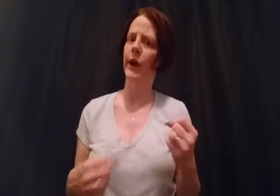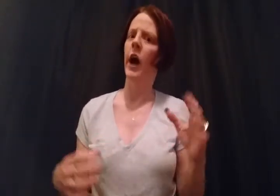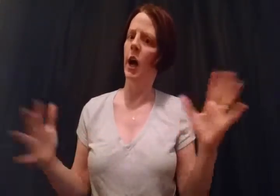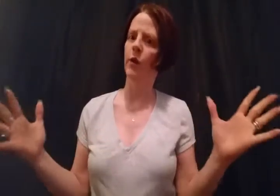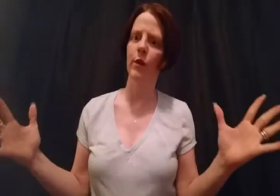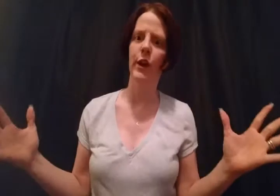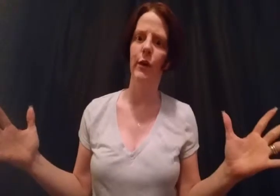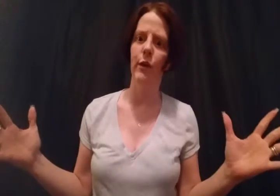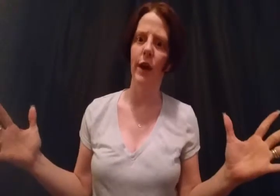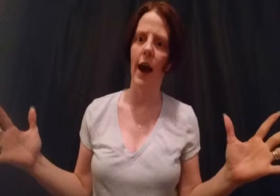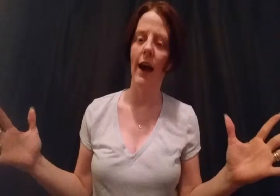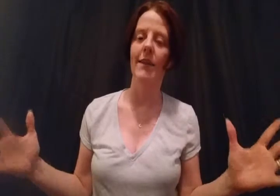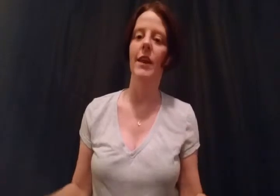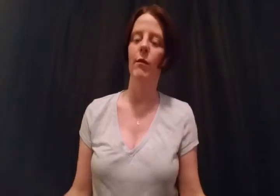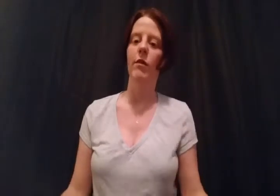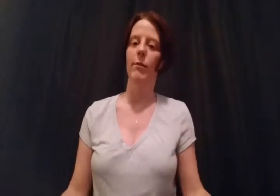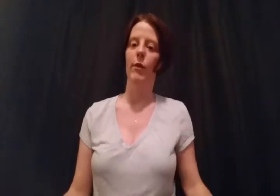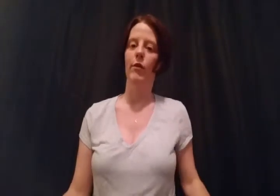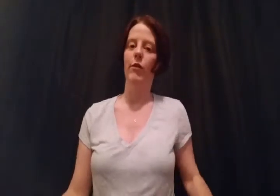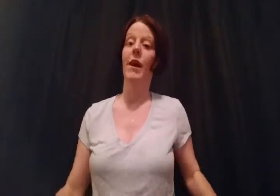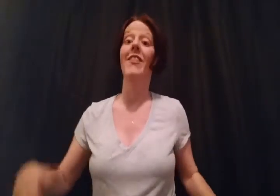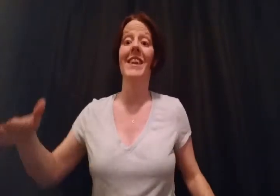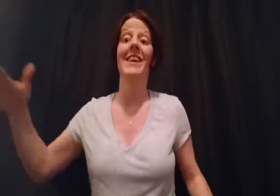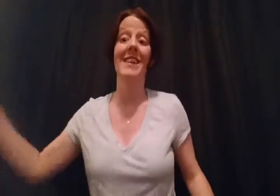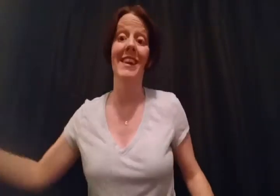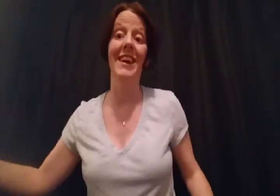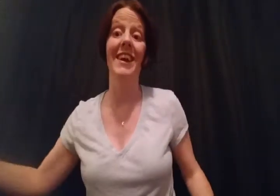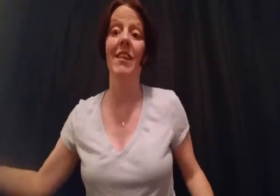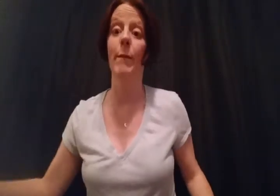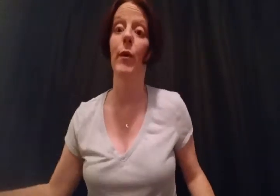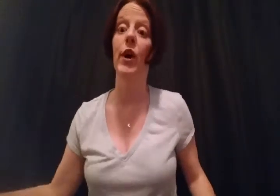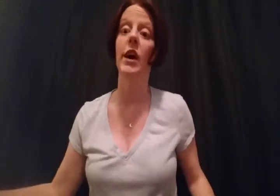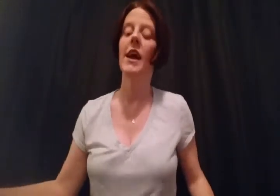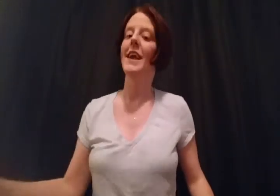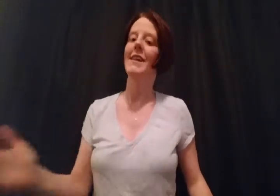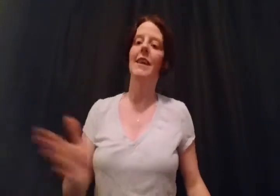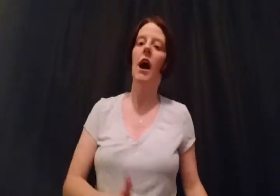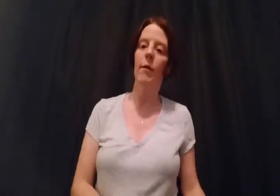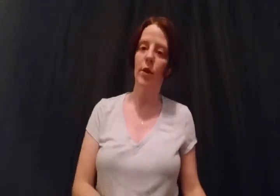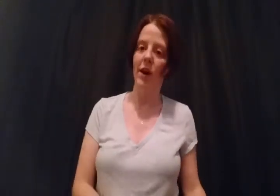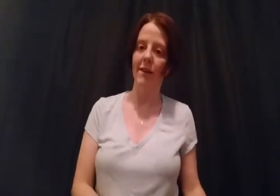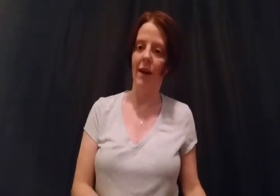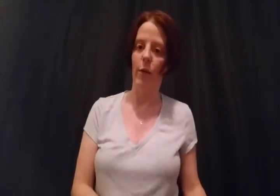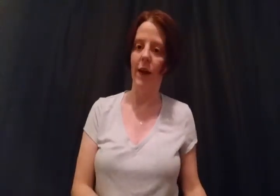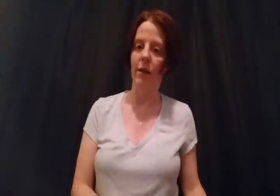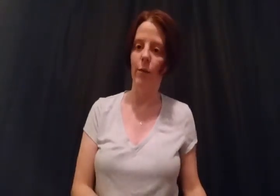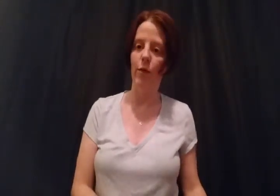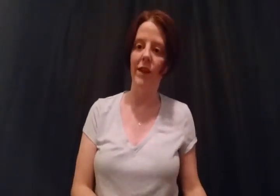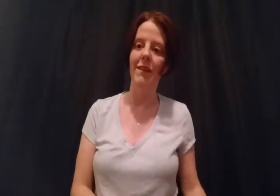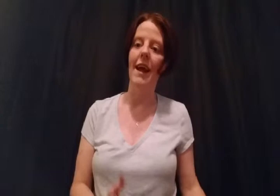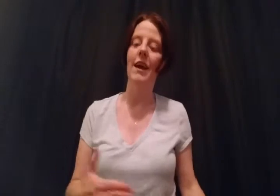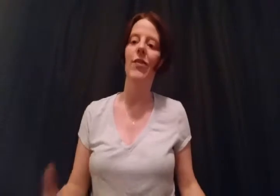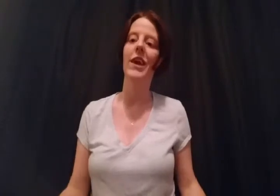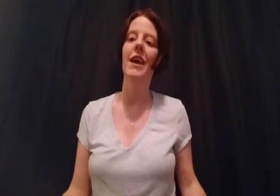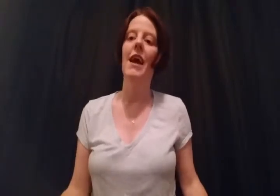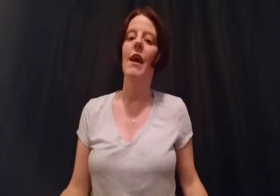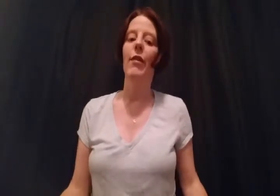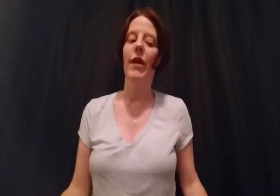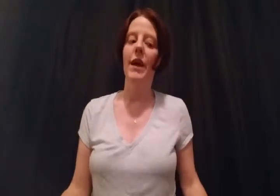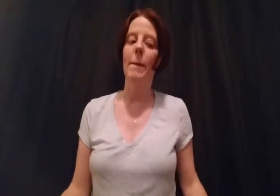hundred year old guy that he was supposed to, and that he did in the book. He didn't come across that way in the movies. And I think that